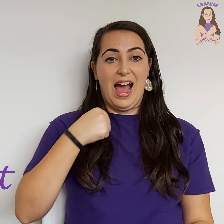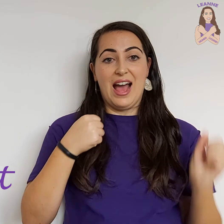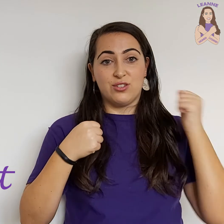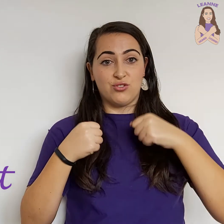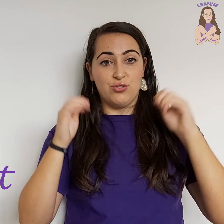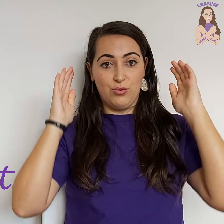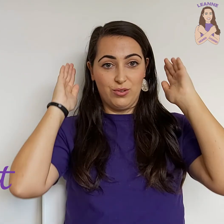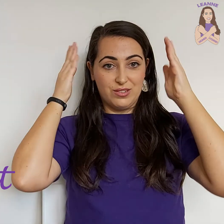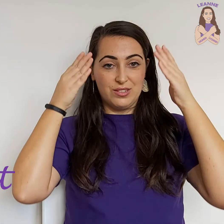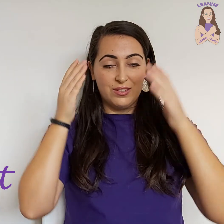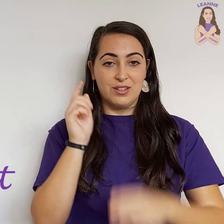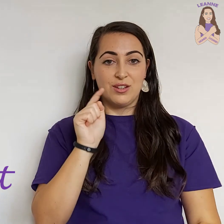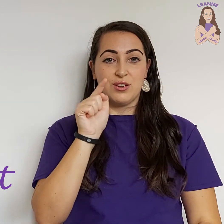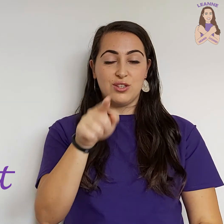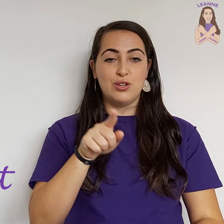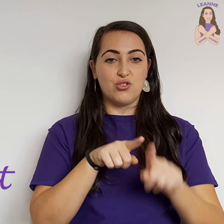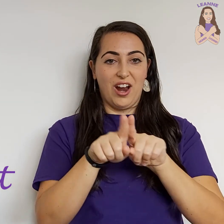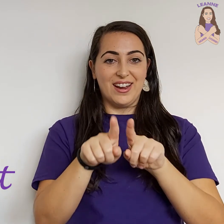Astronaut. You try.